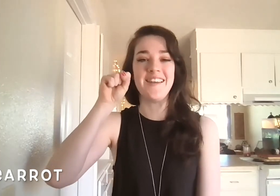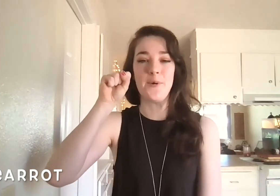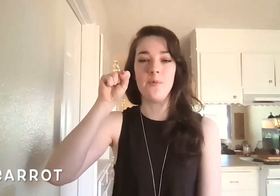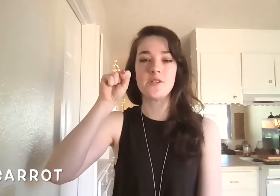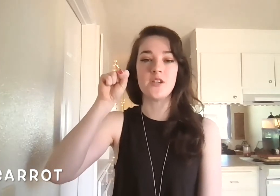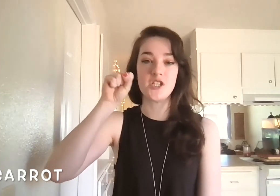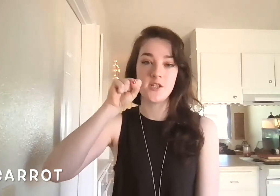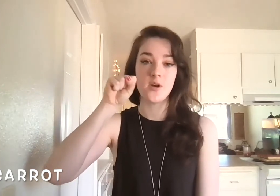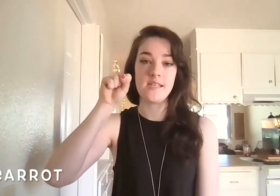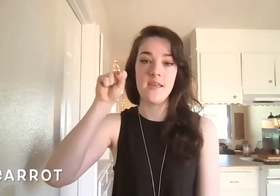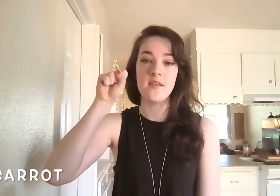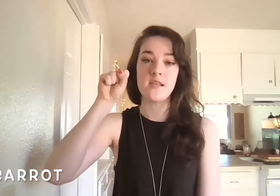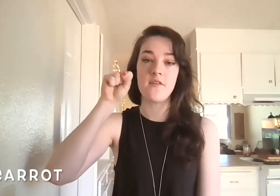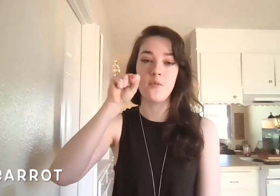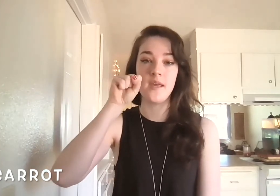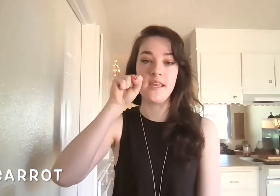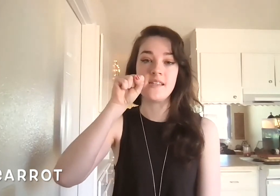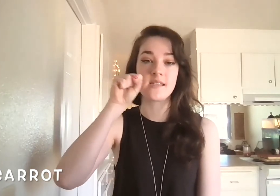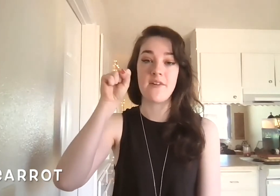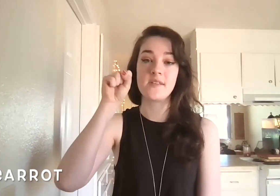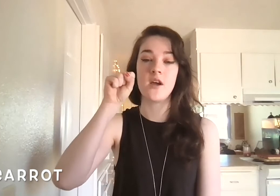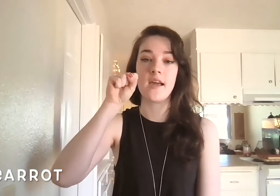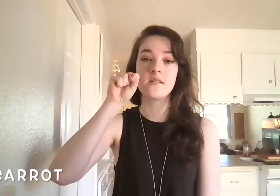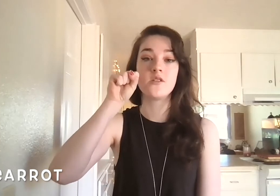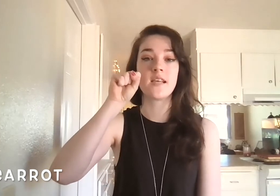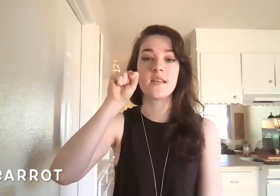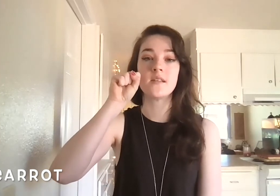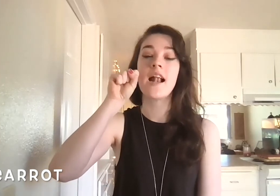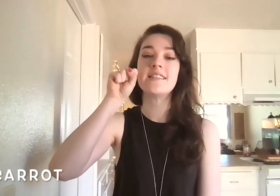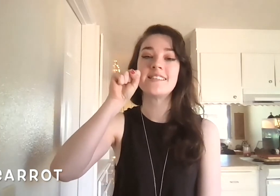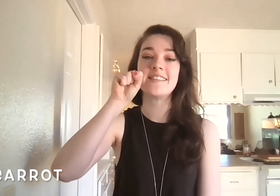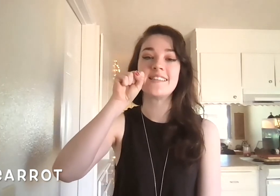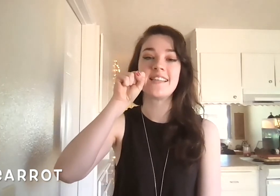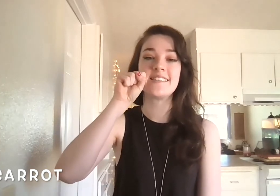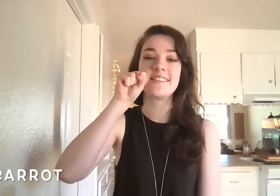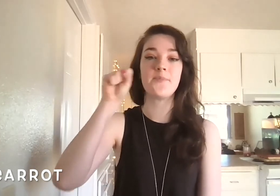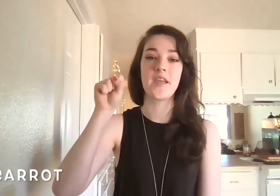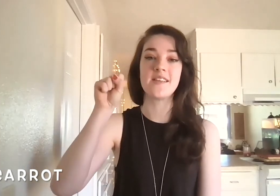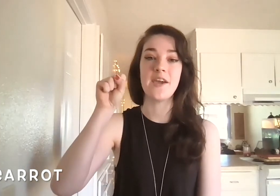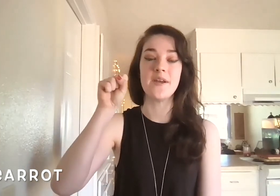then we're just going to chatter our teeth as if we're eating this carrot that's in our hands, just like this. And that's carrot.